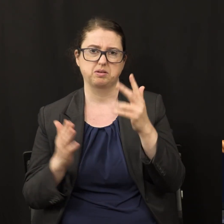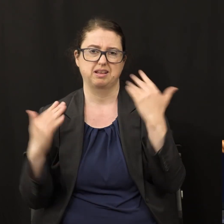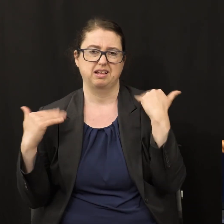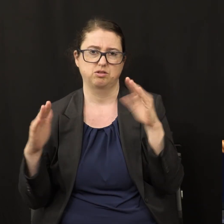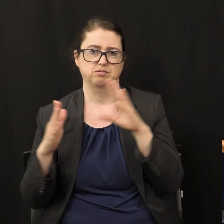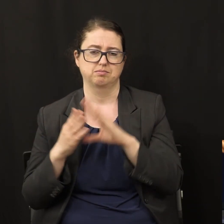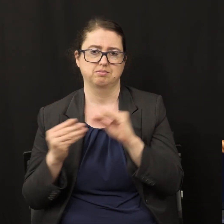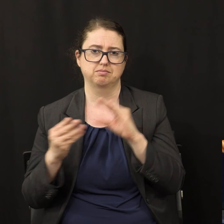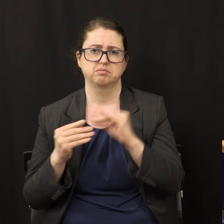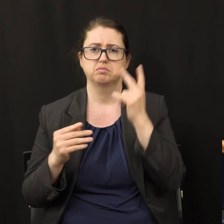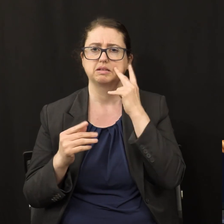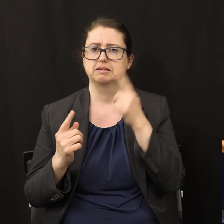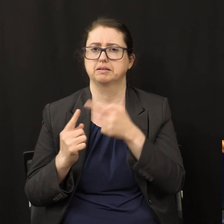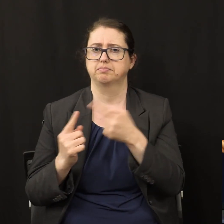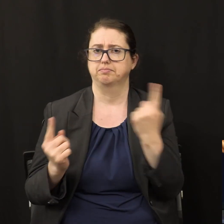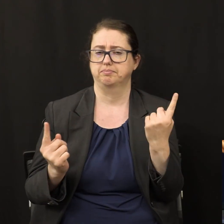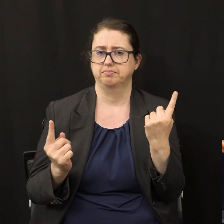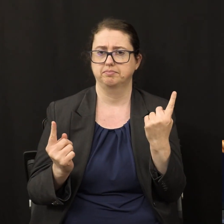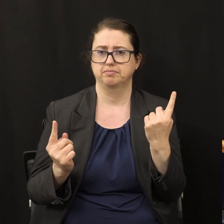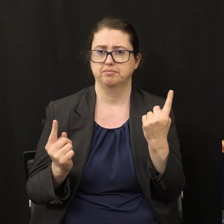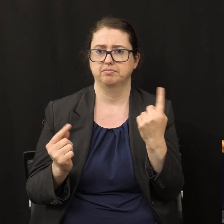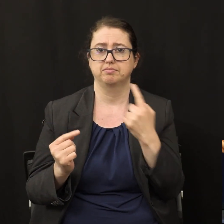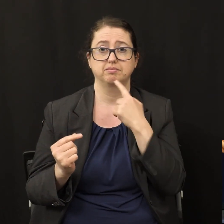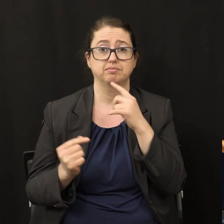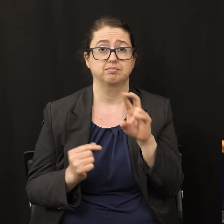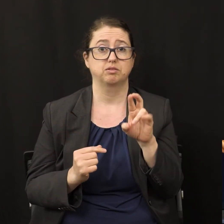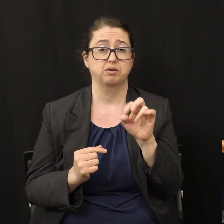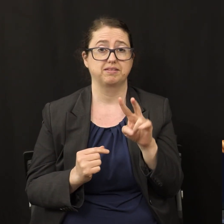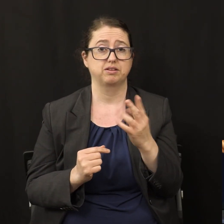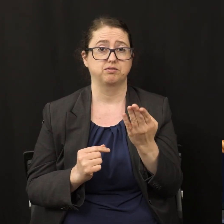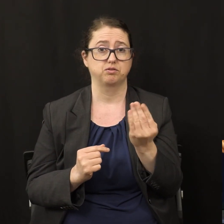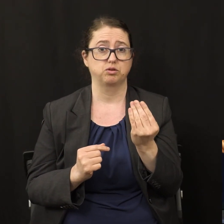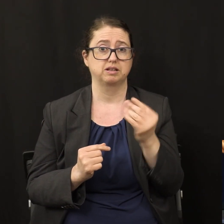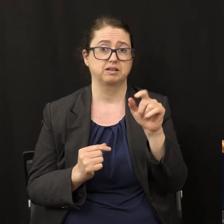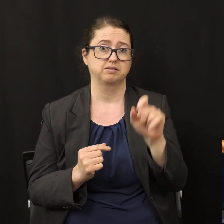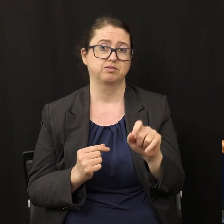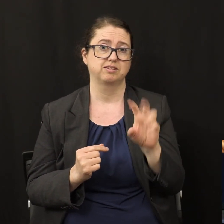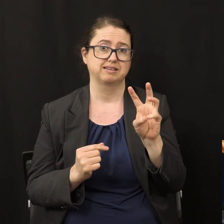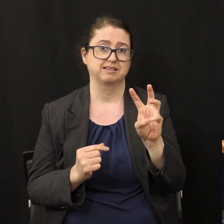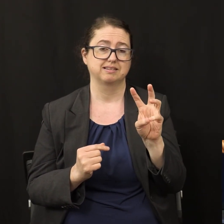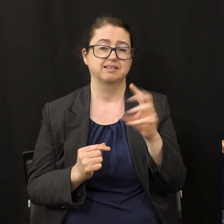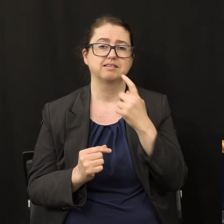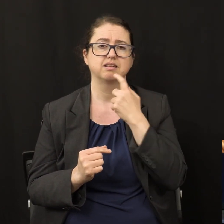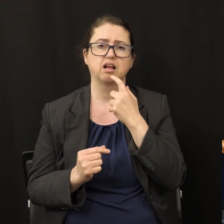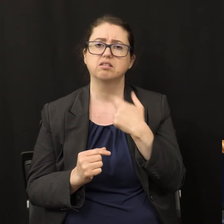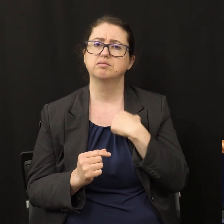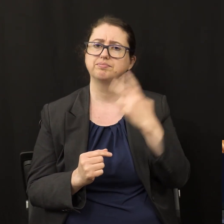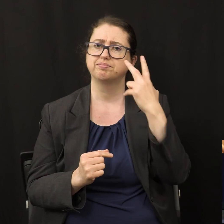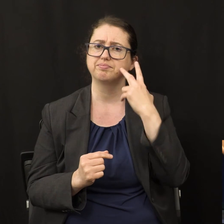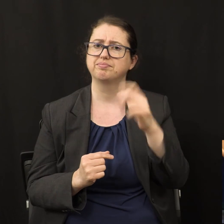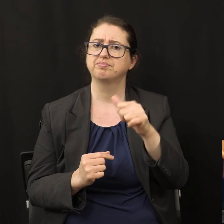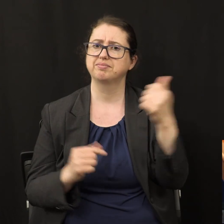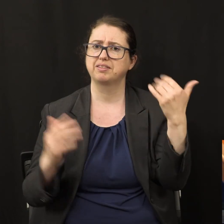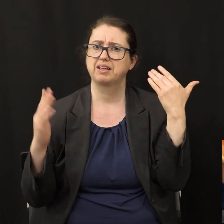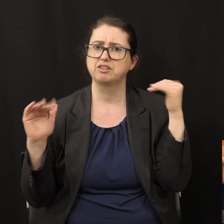contrast it says in Revelation 14 verse 6 then I saw another angel flying in the midst of heaven